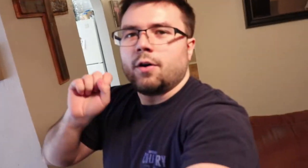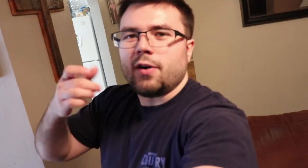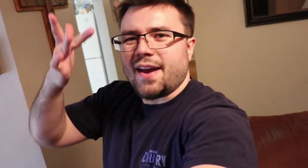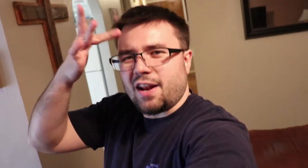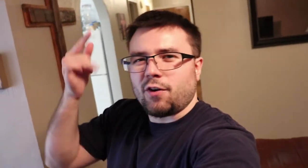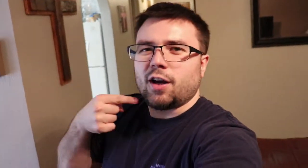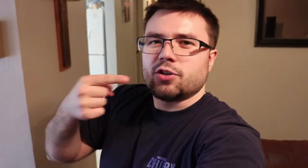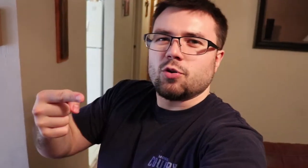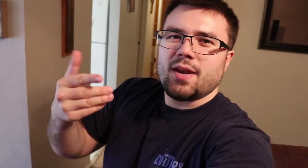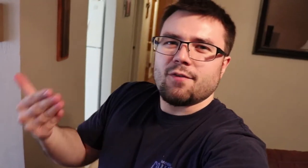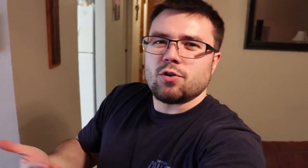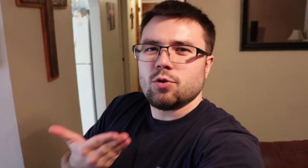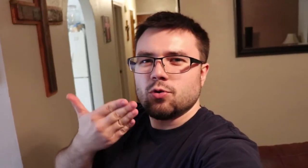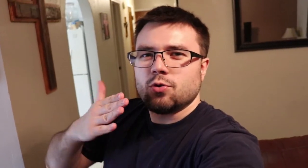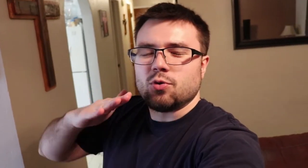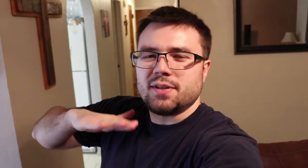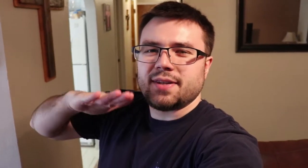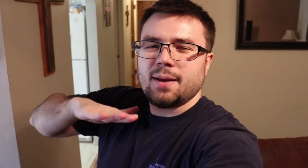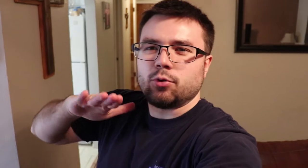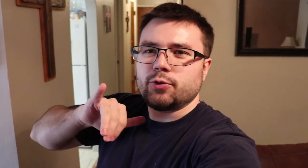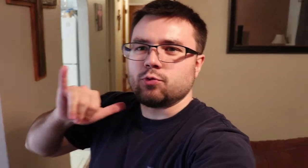oh yeah and i forgot to show we have a new table too